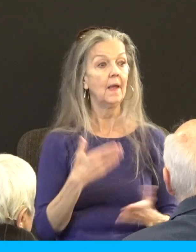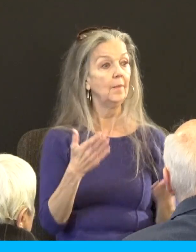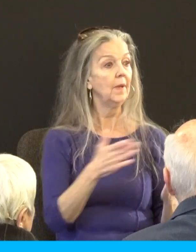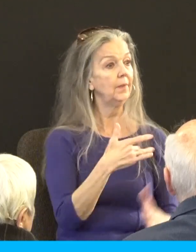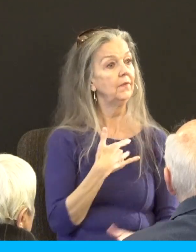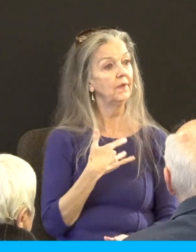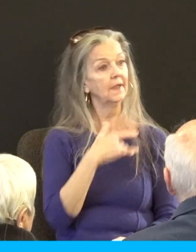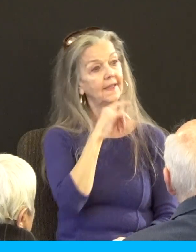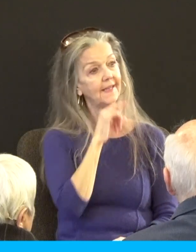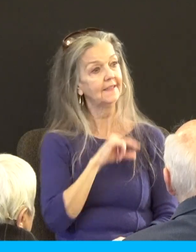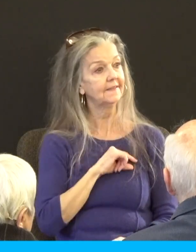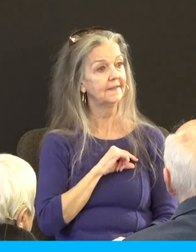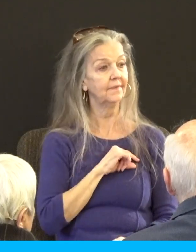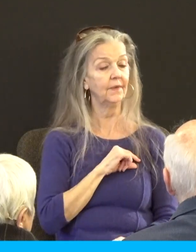you know a train wreck